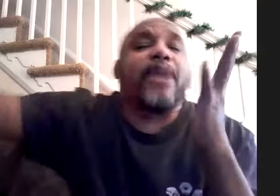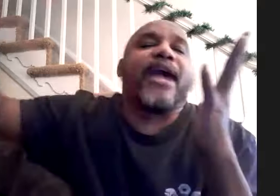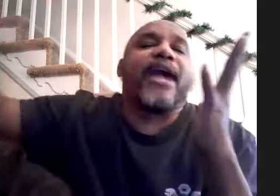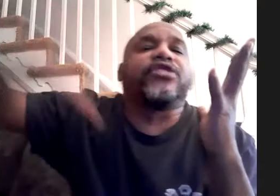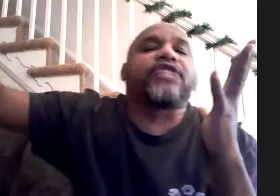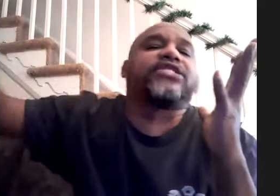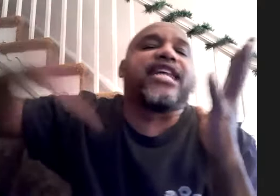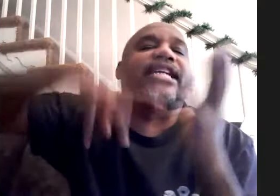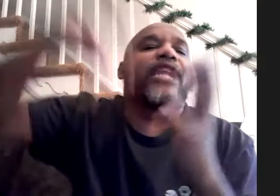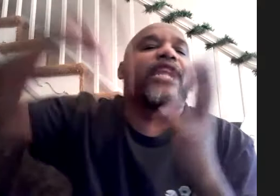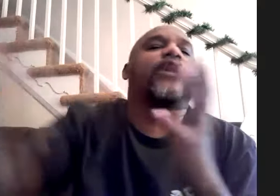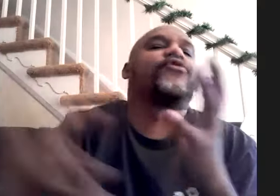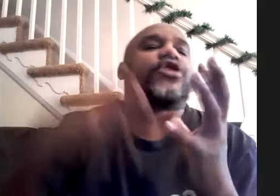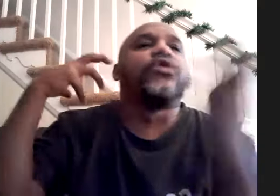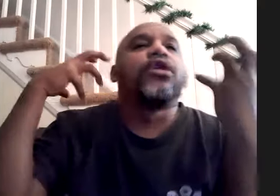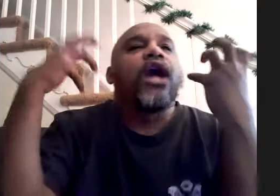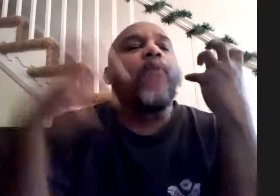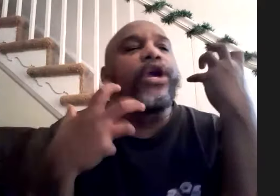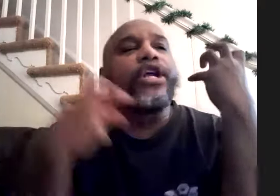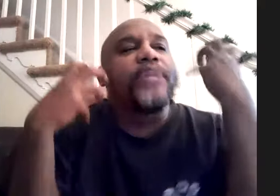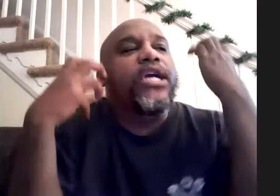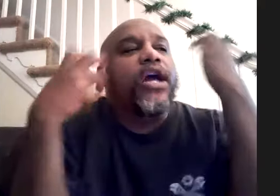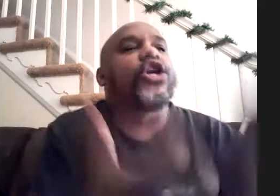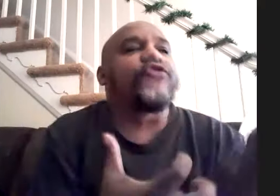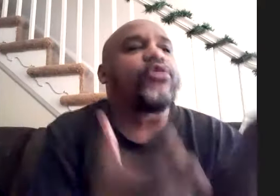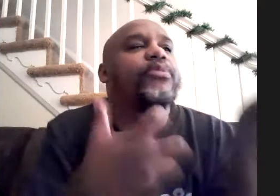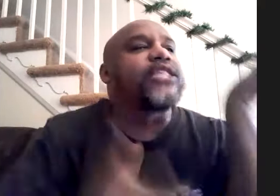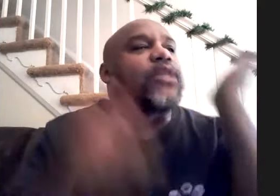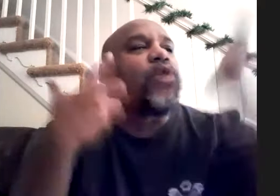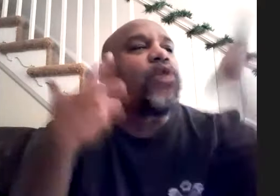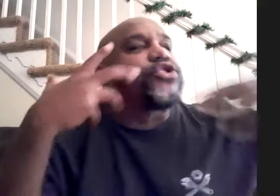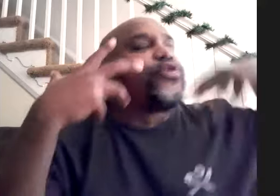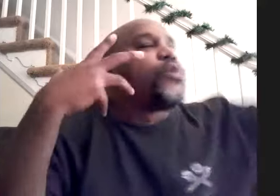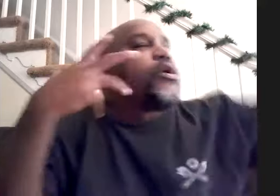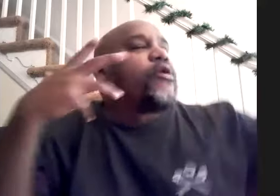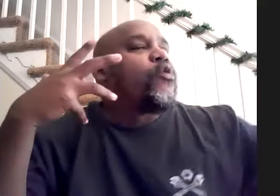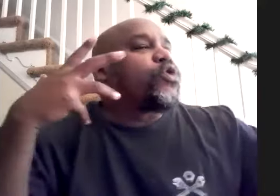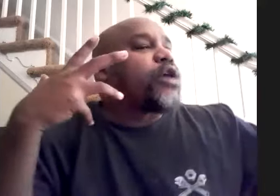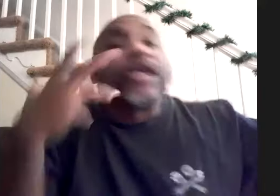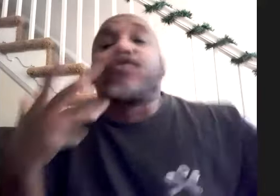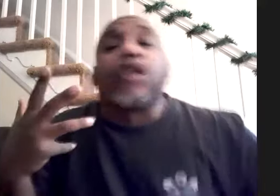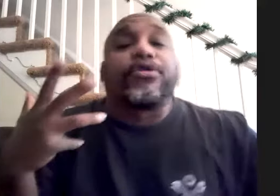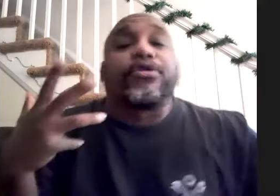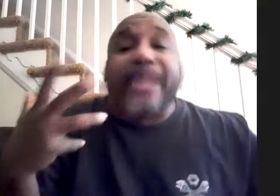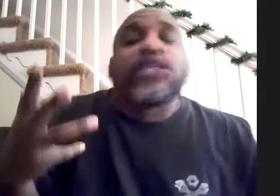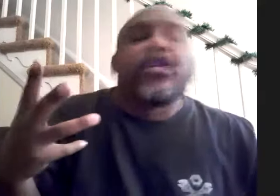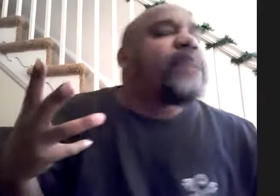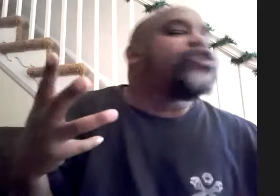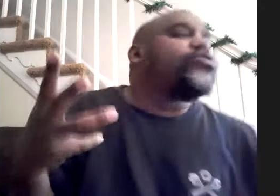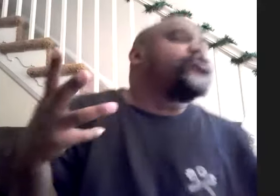boundaries i decided to get out of my comfort zone i wanted to be uncomfortable because i wanted to i wanted growth basically to make a short story